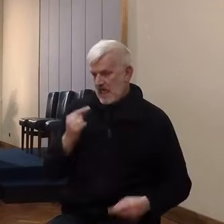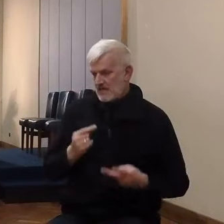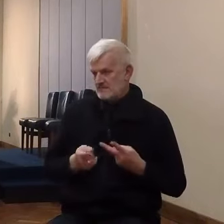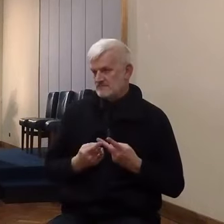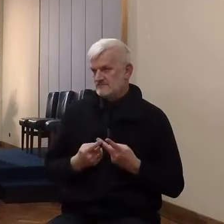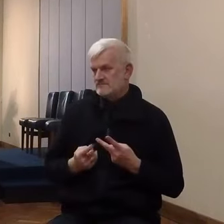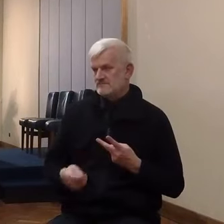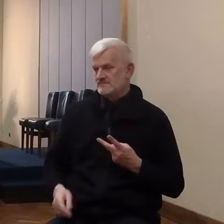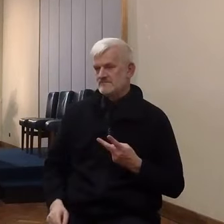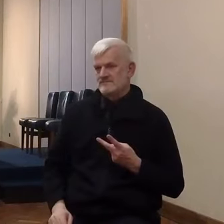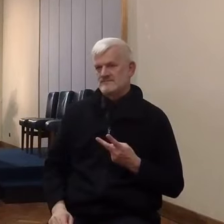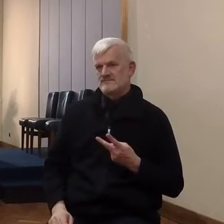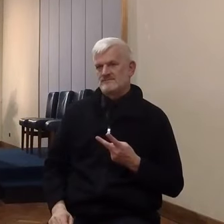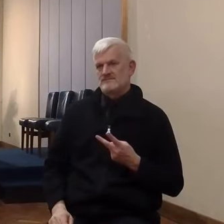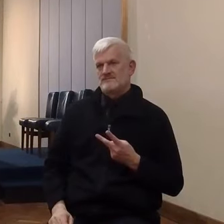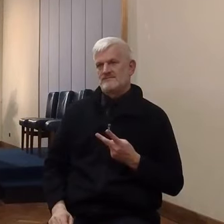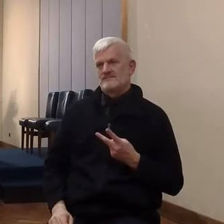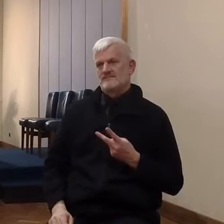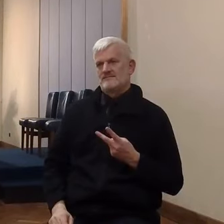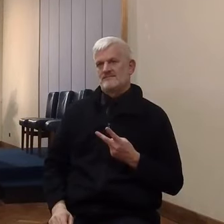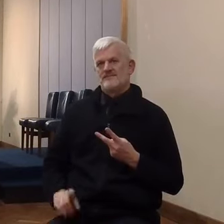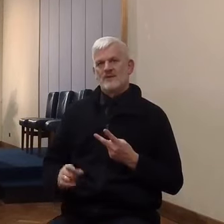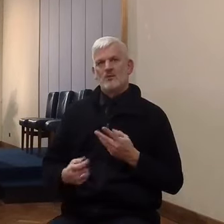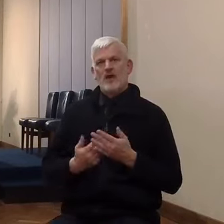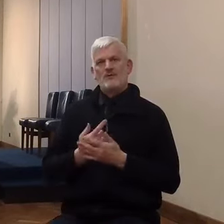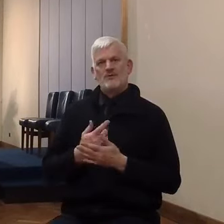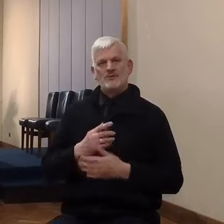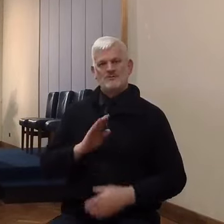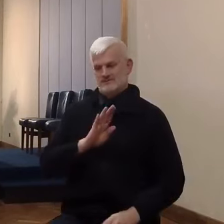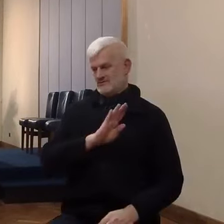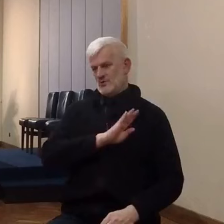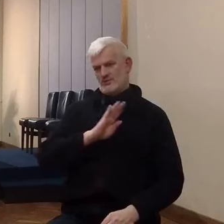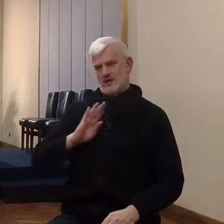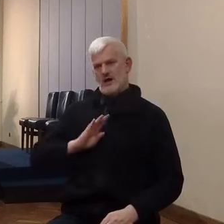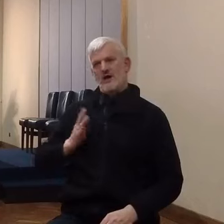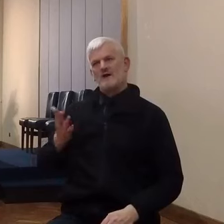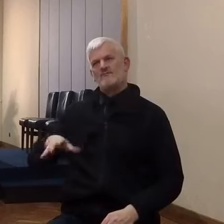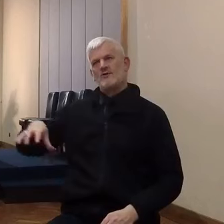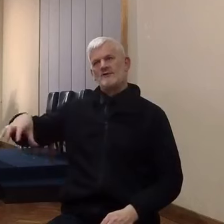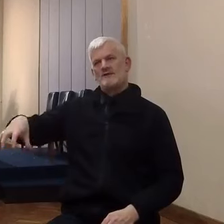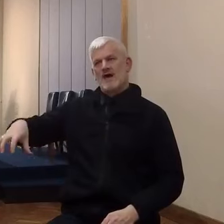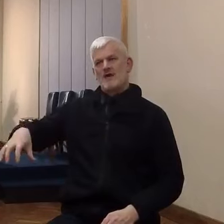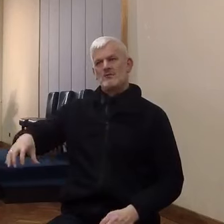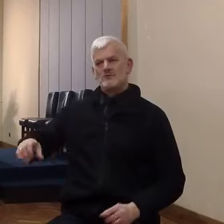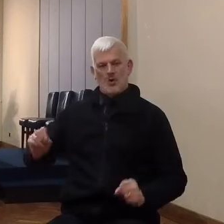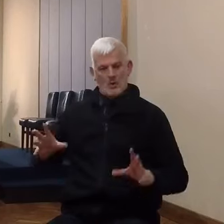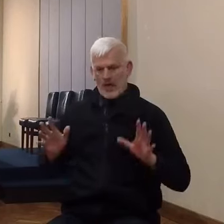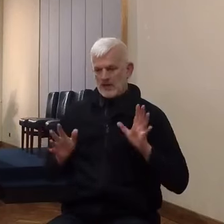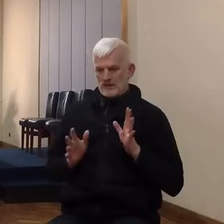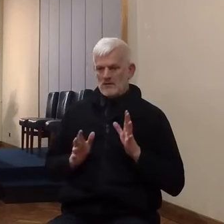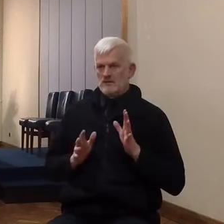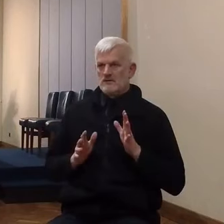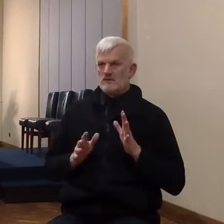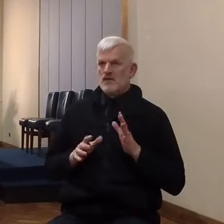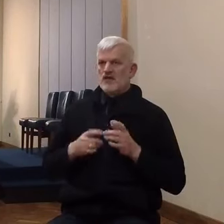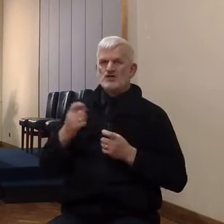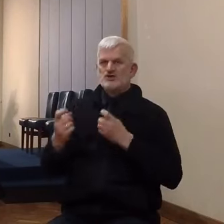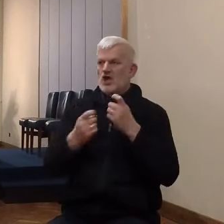wandering troops of Jericho carry out no search, but